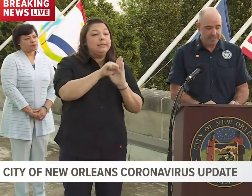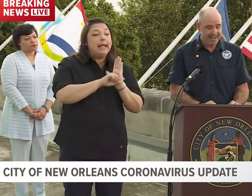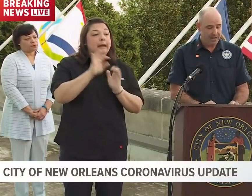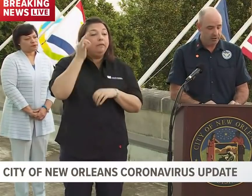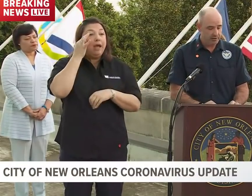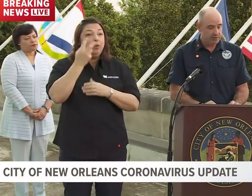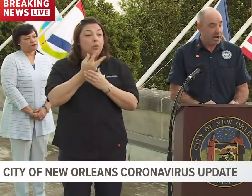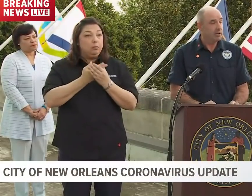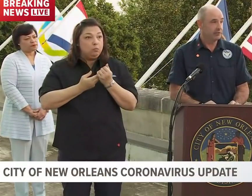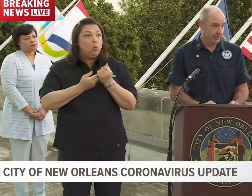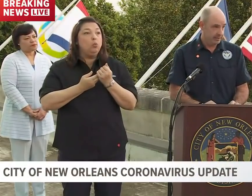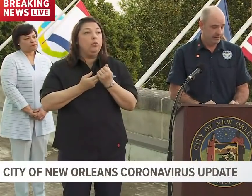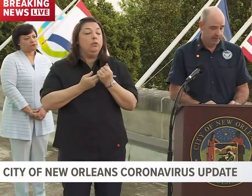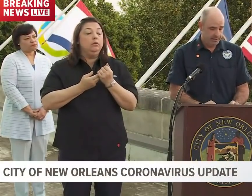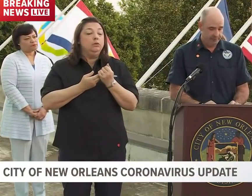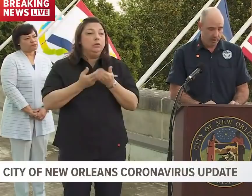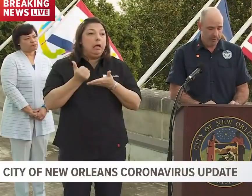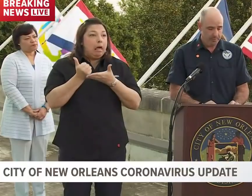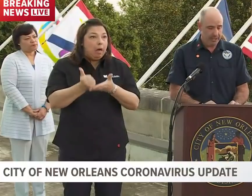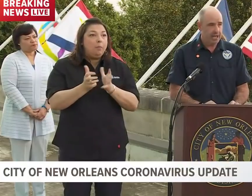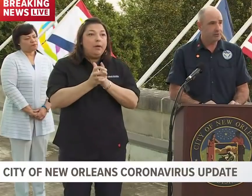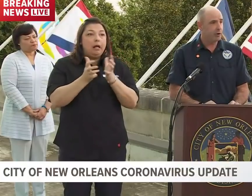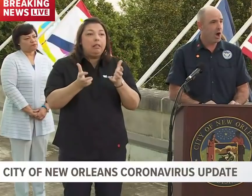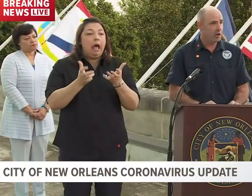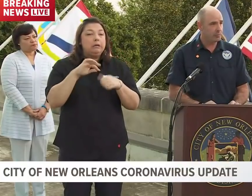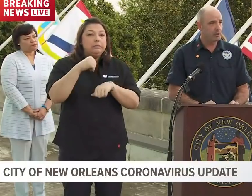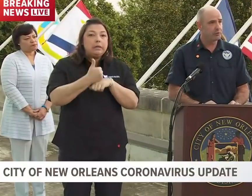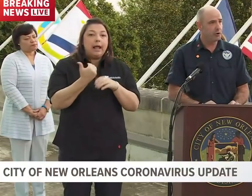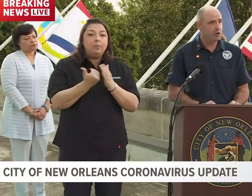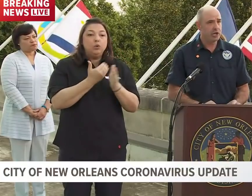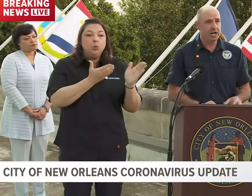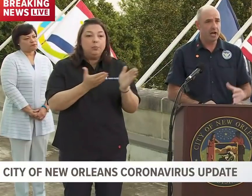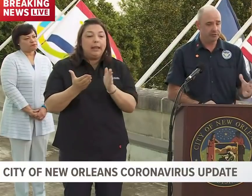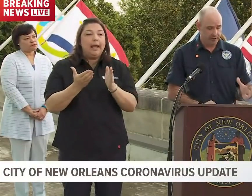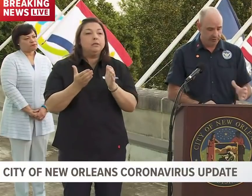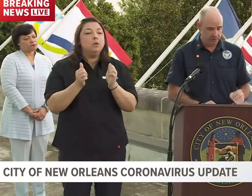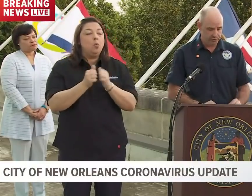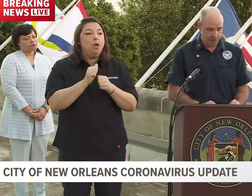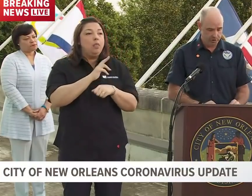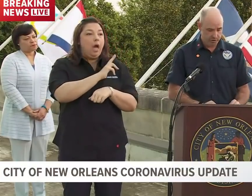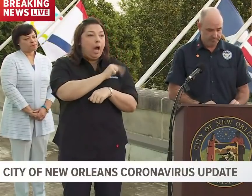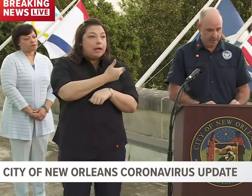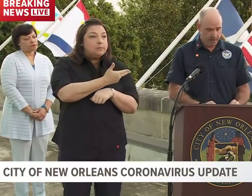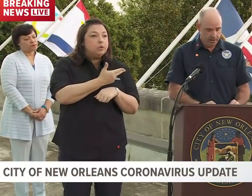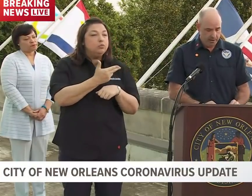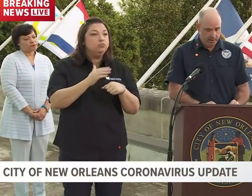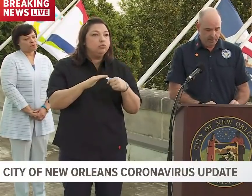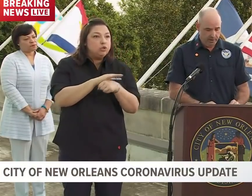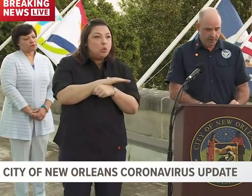government have been tirelessly developing plans for a hospital surge and an isolation surge.